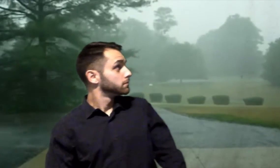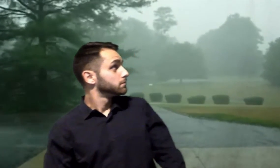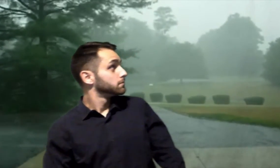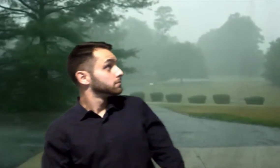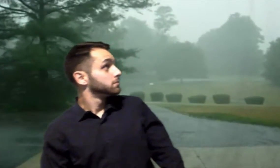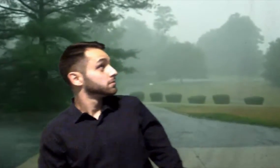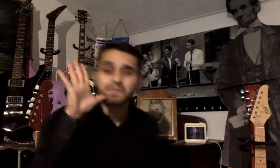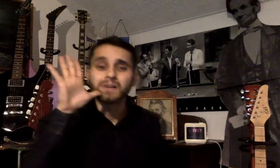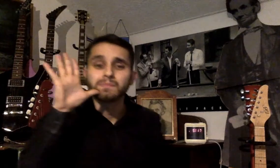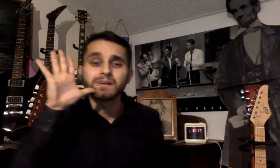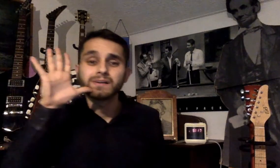Mama,